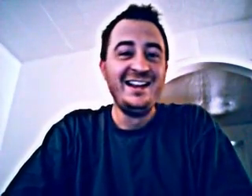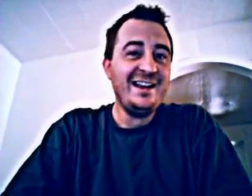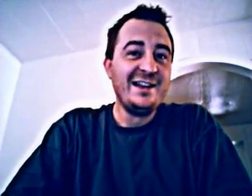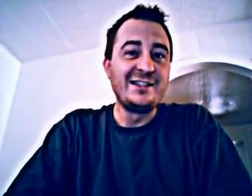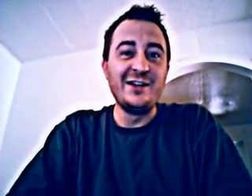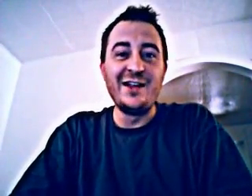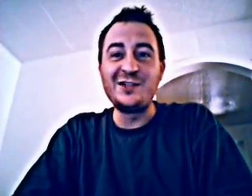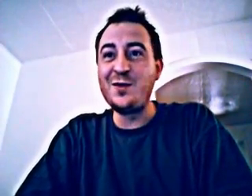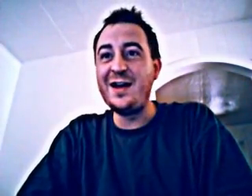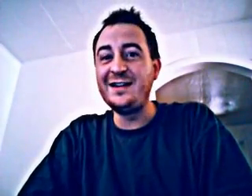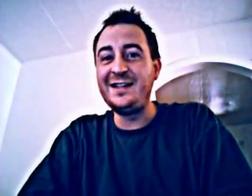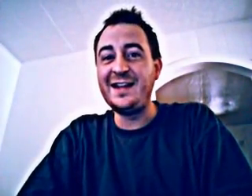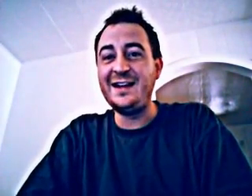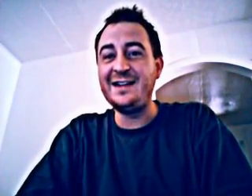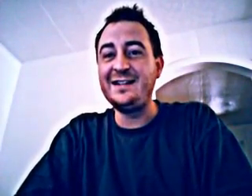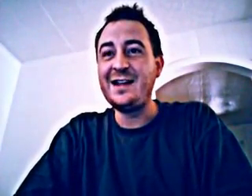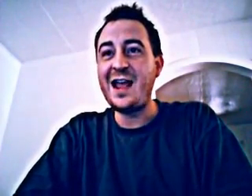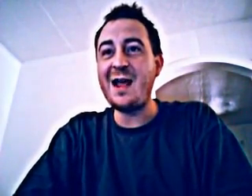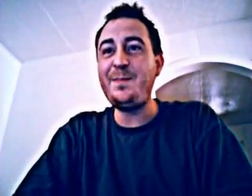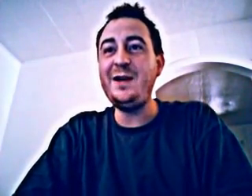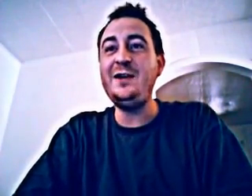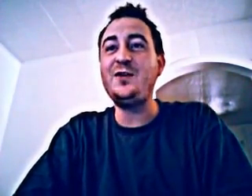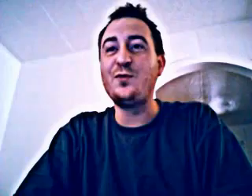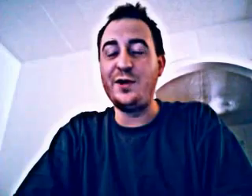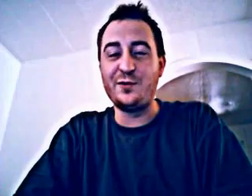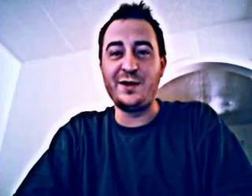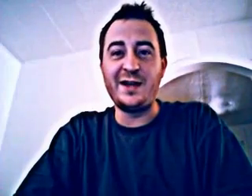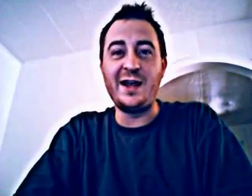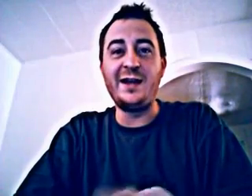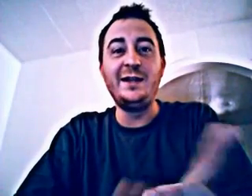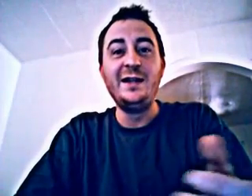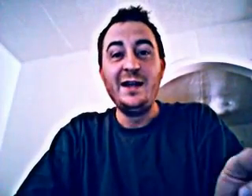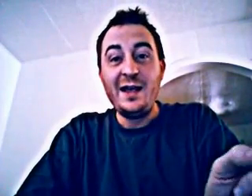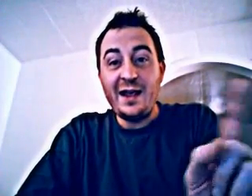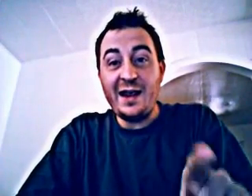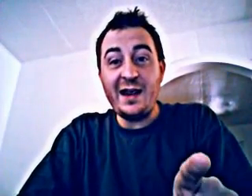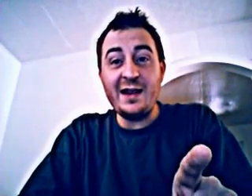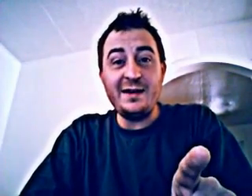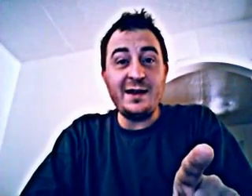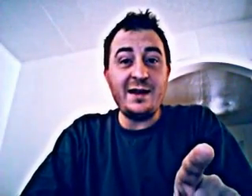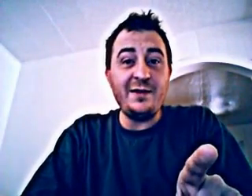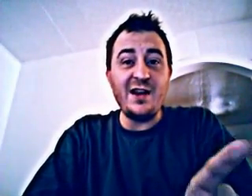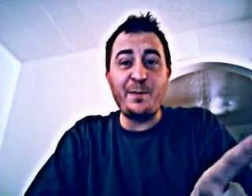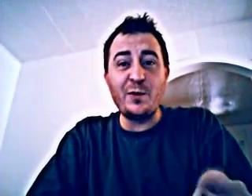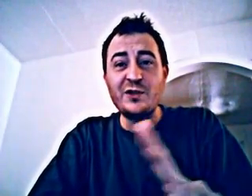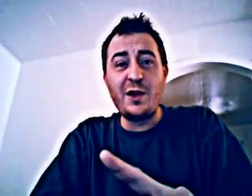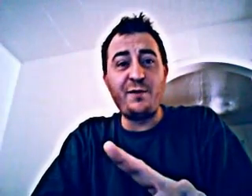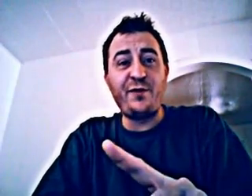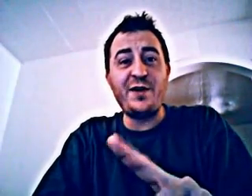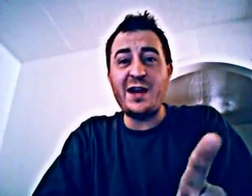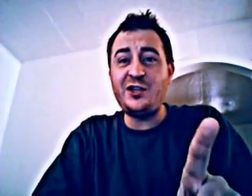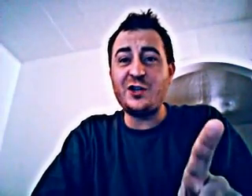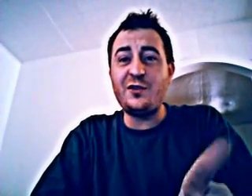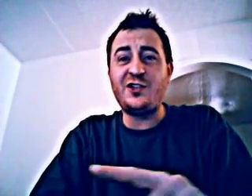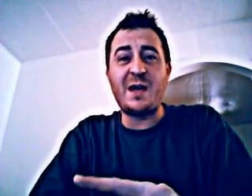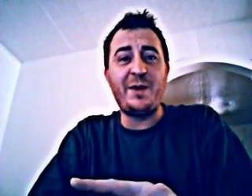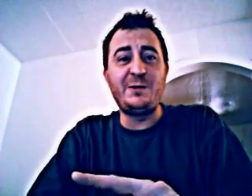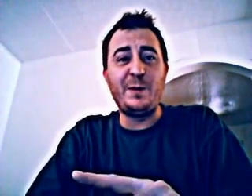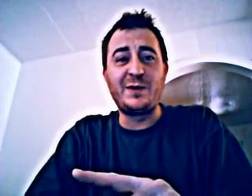So that's why today is Happy Greenery Day. And the Emperor's love for nature. The Japanese people